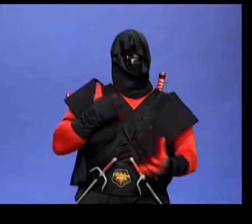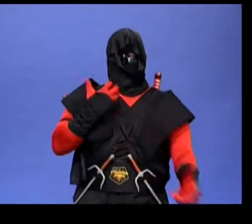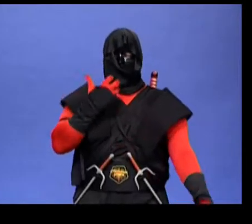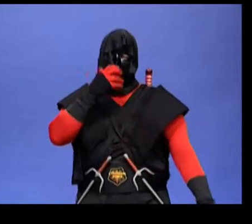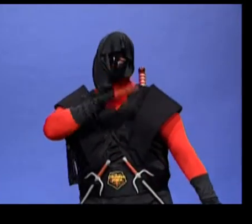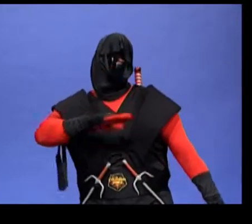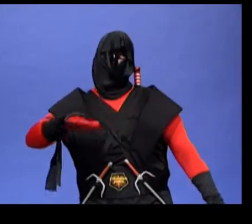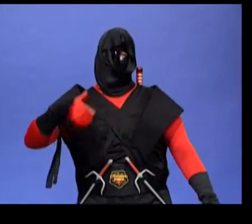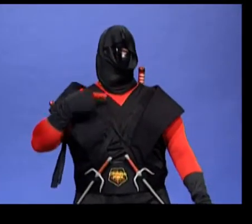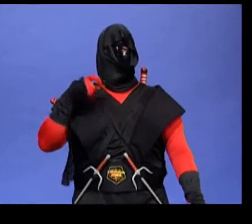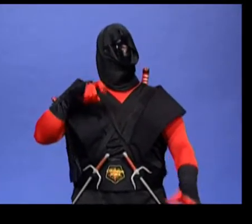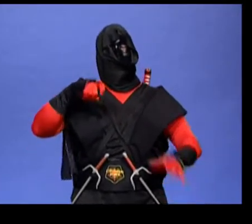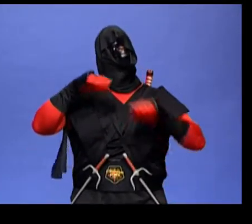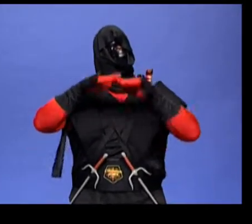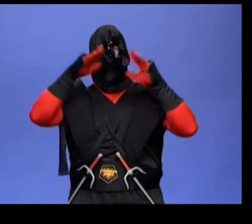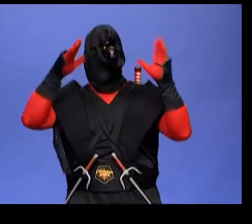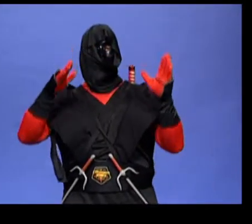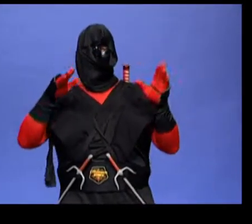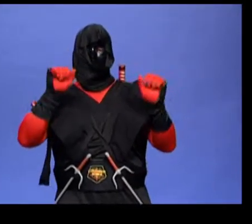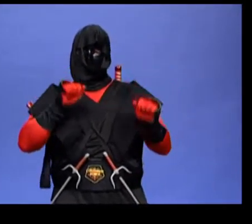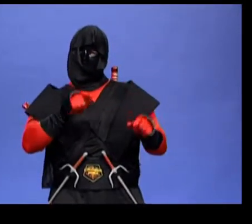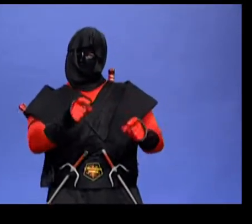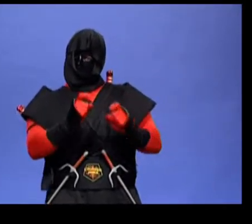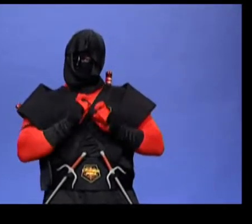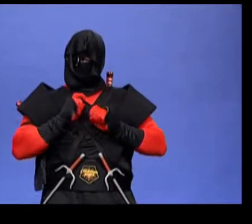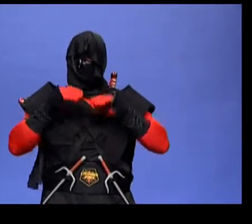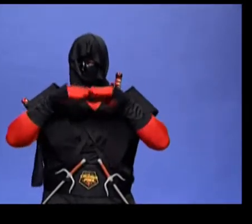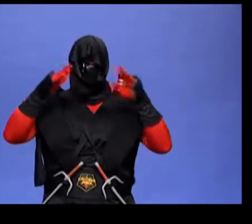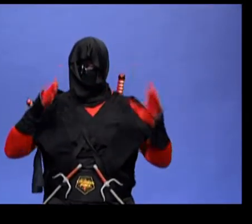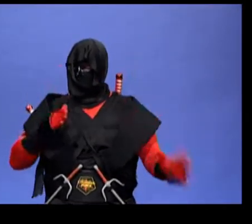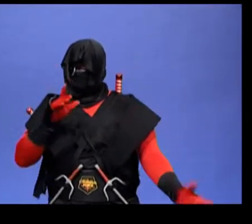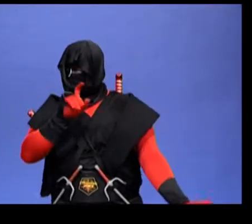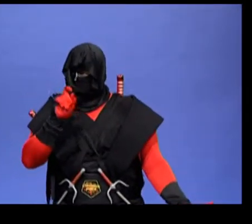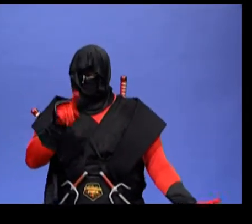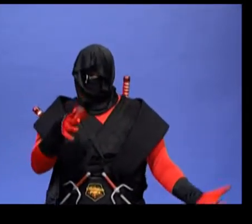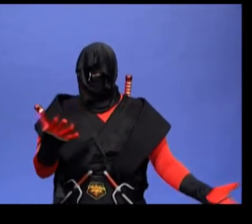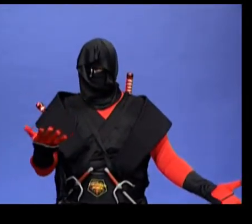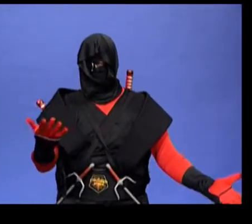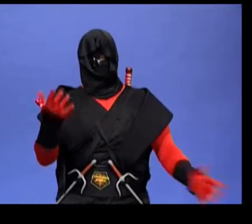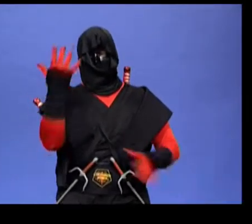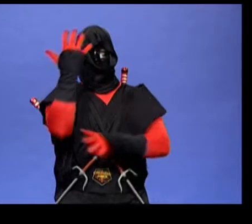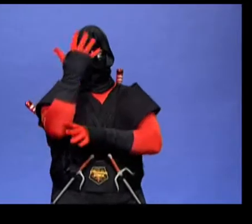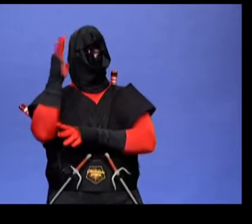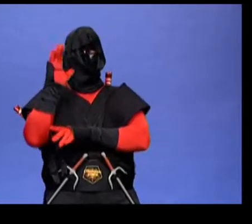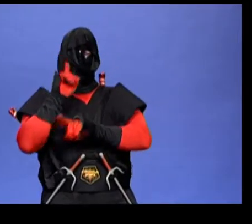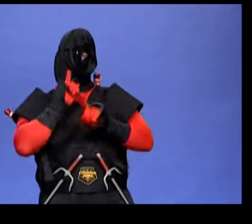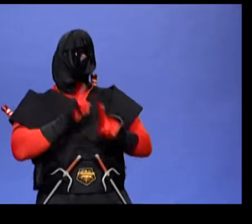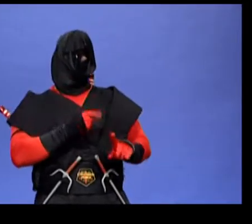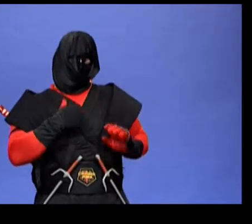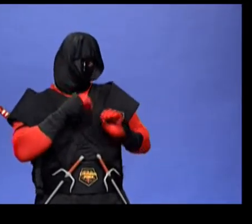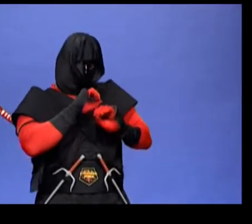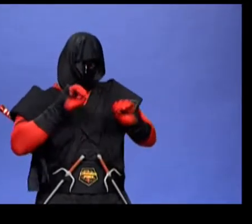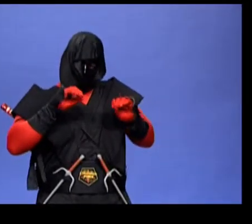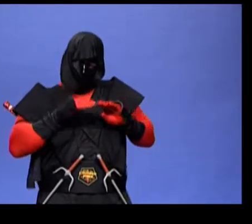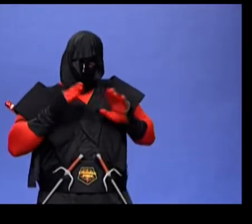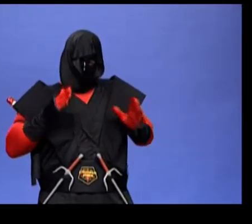want children, and so I need a house. Can you give me a house? I have no house, said the tree.